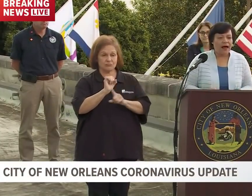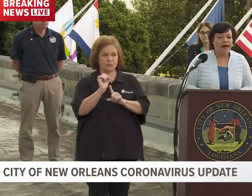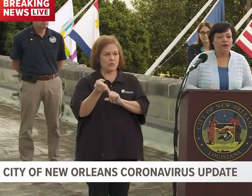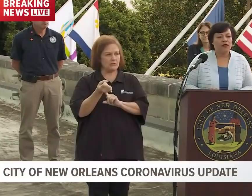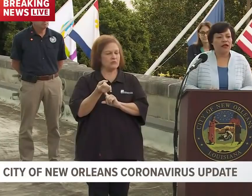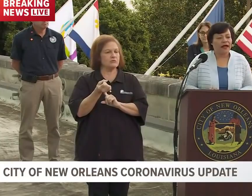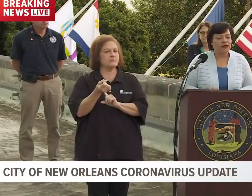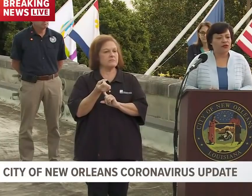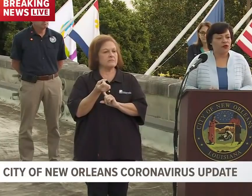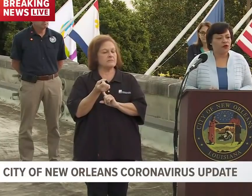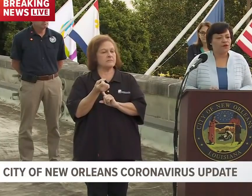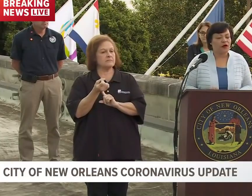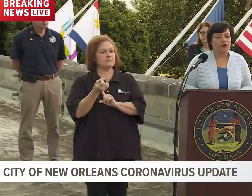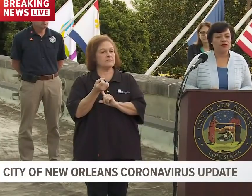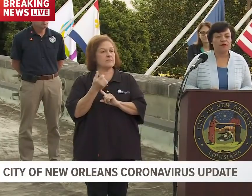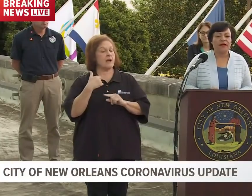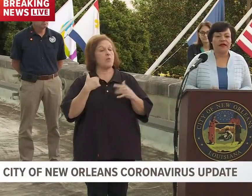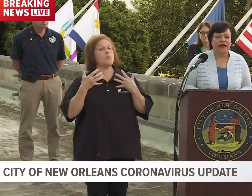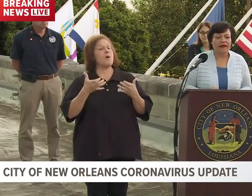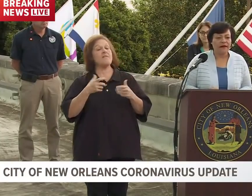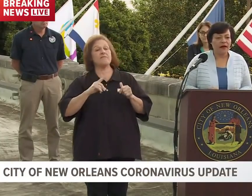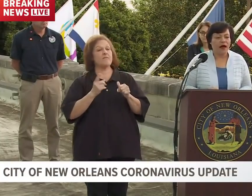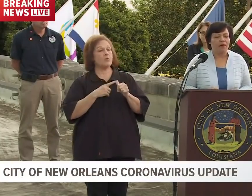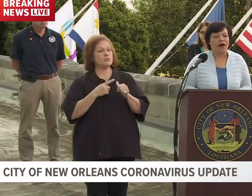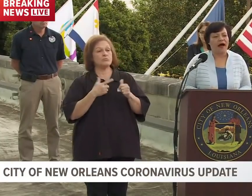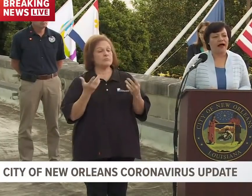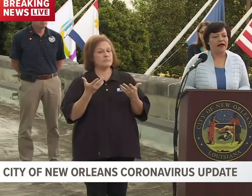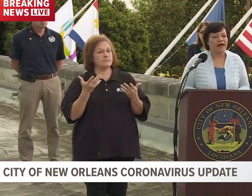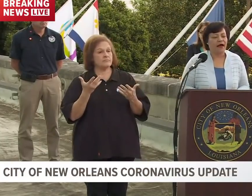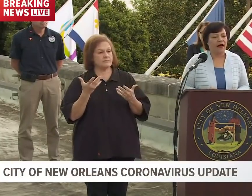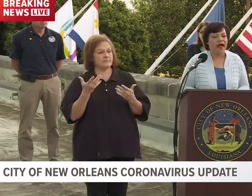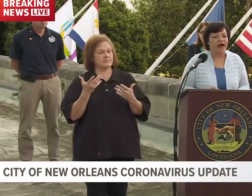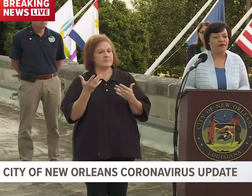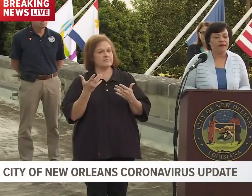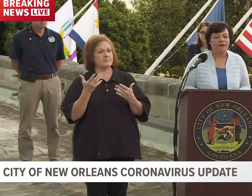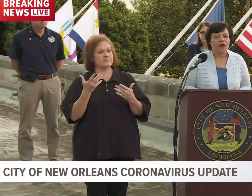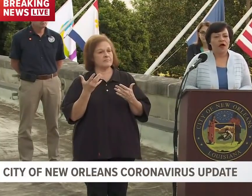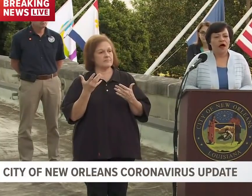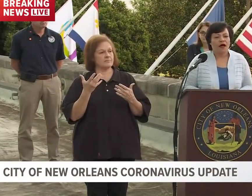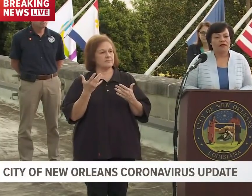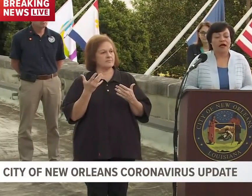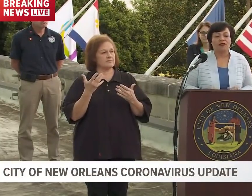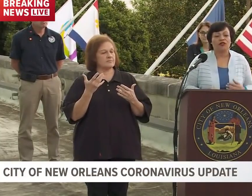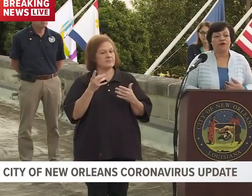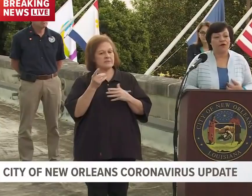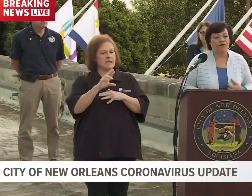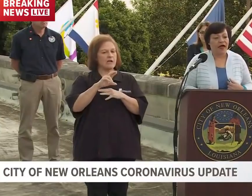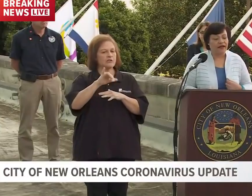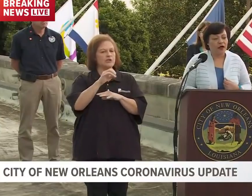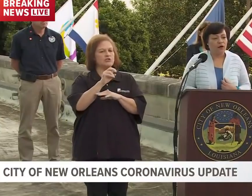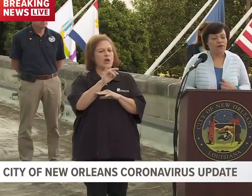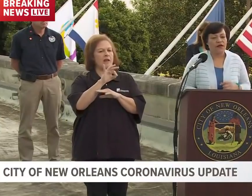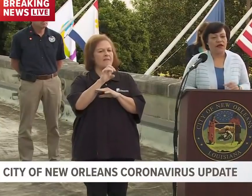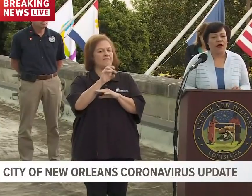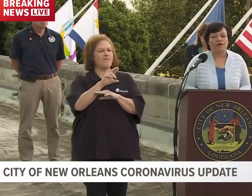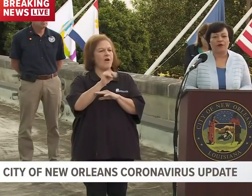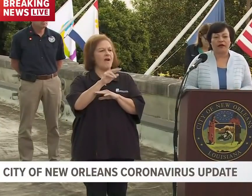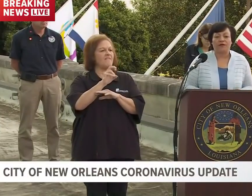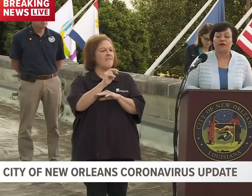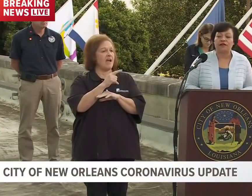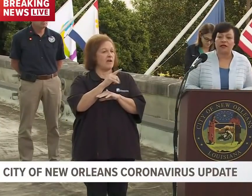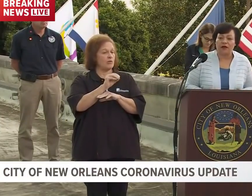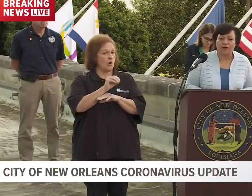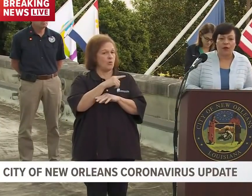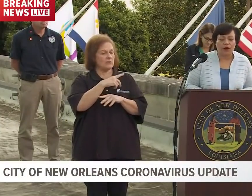I would like to first begin by having Dr. Jennifer Vegno, the Health